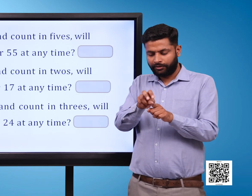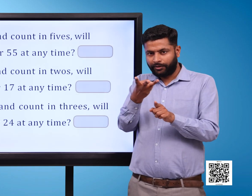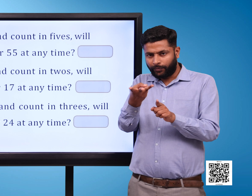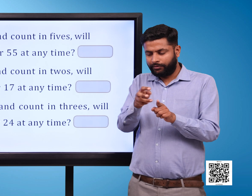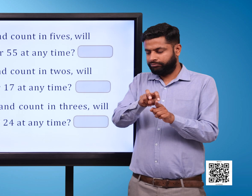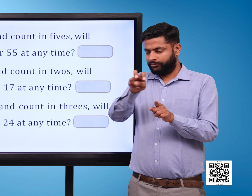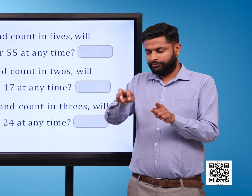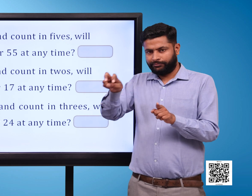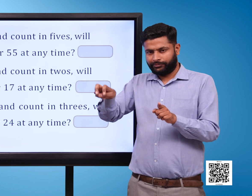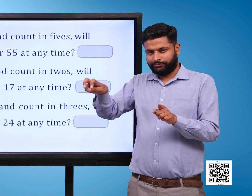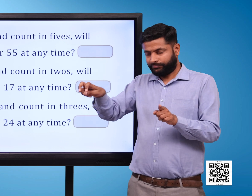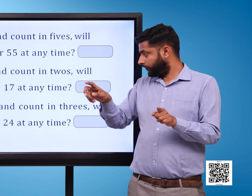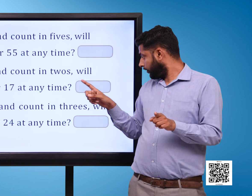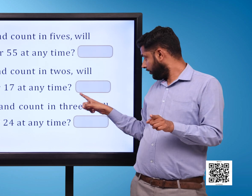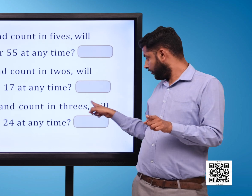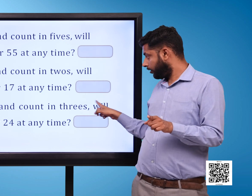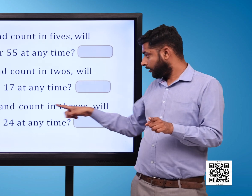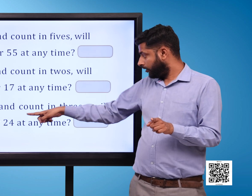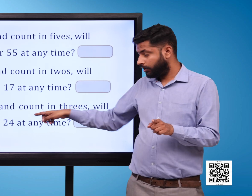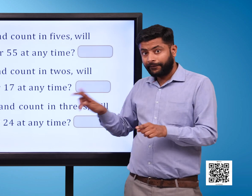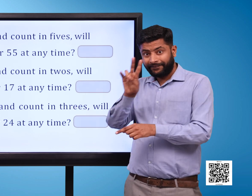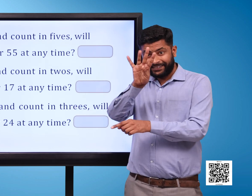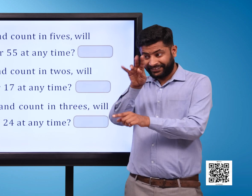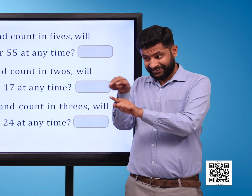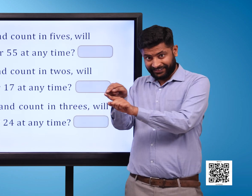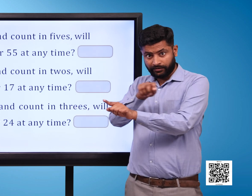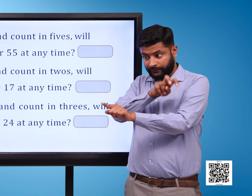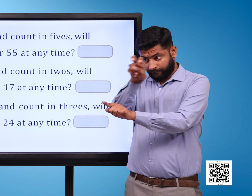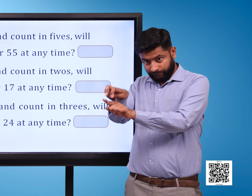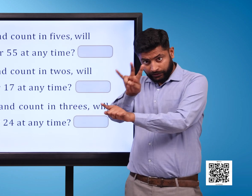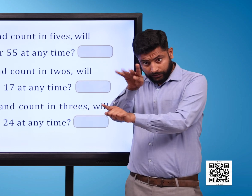Will you jump on number 24 at any time? Blank